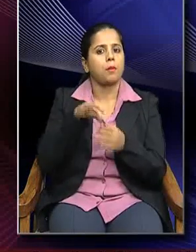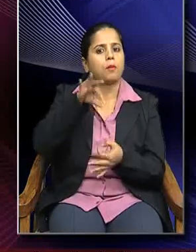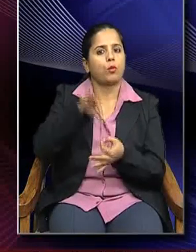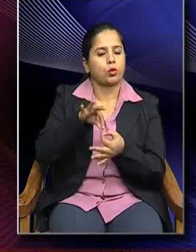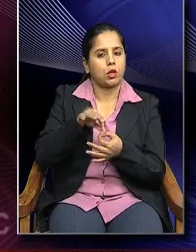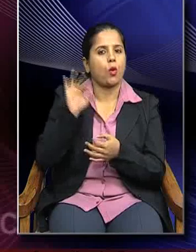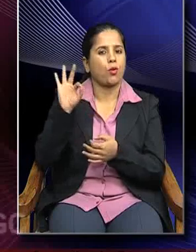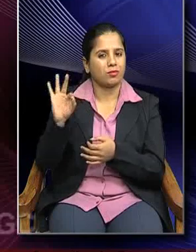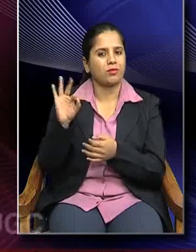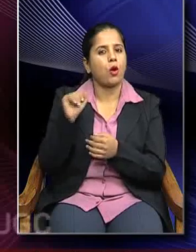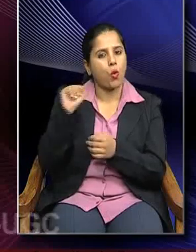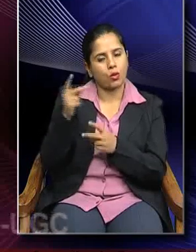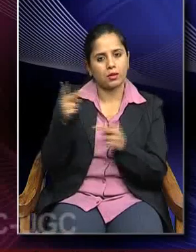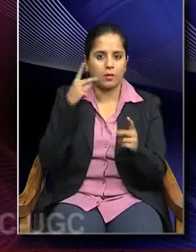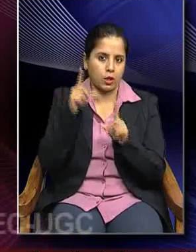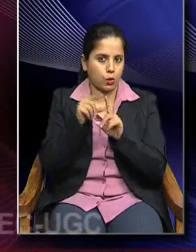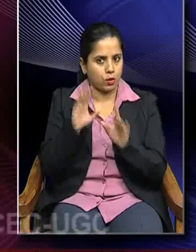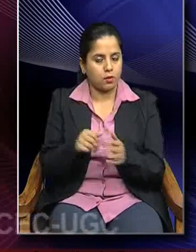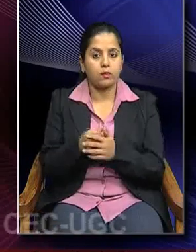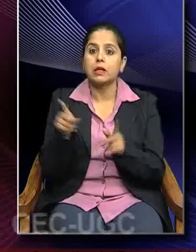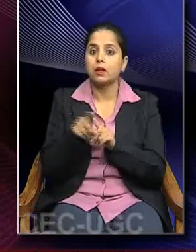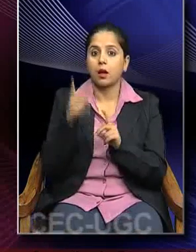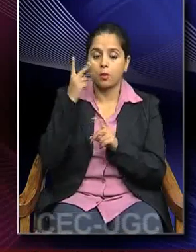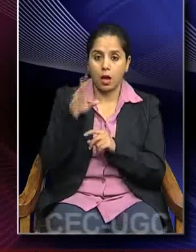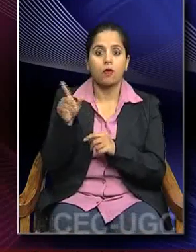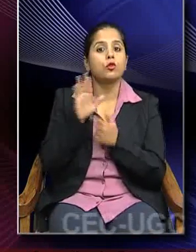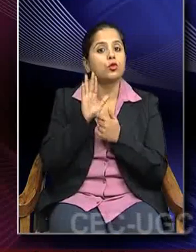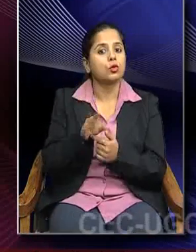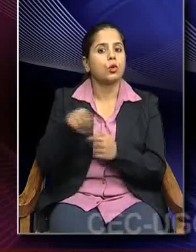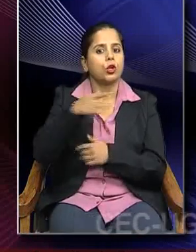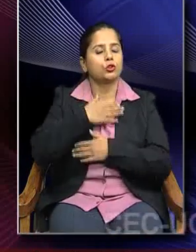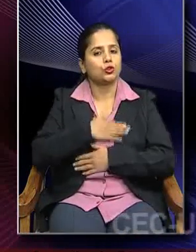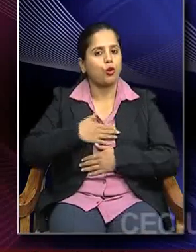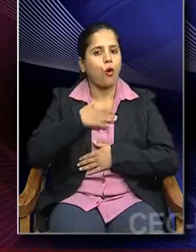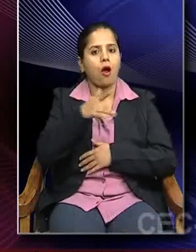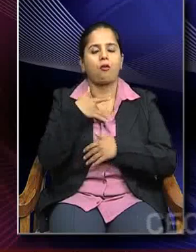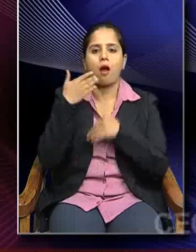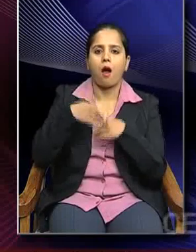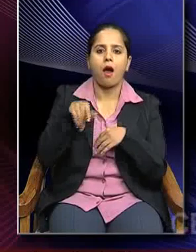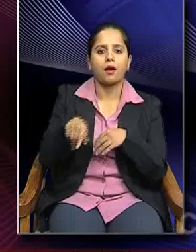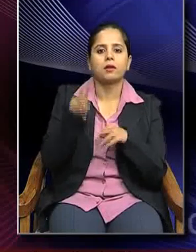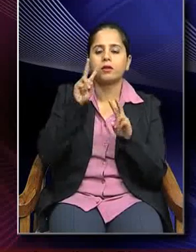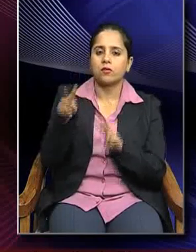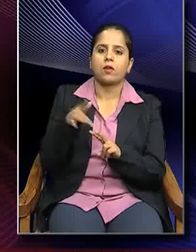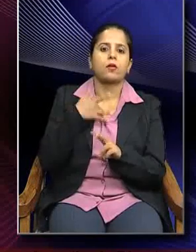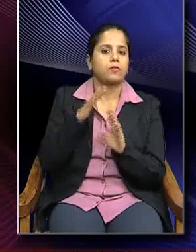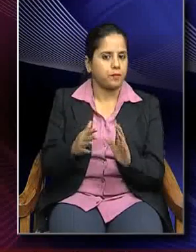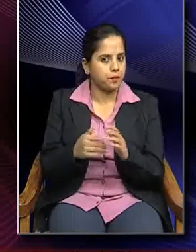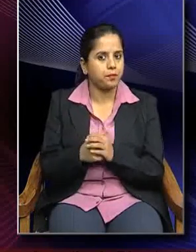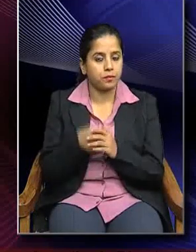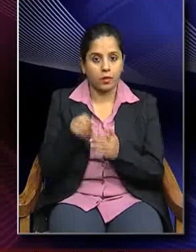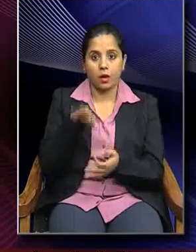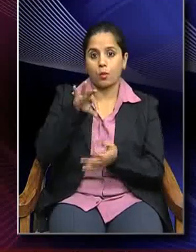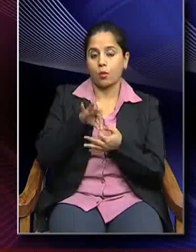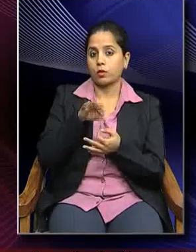and as I said it also shows you the joyful countenance. So, Buddha